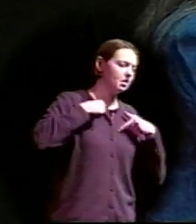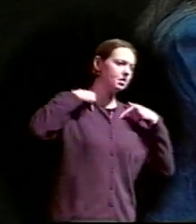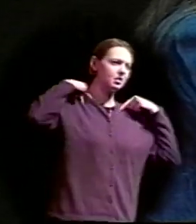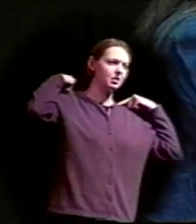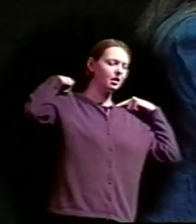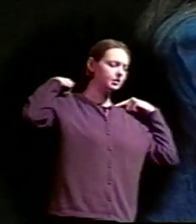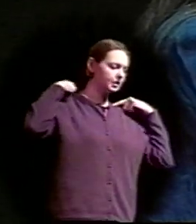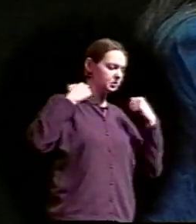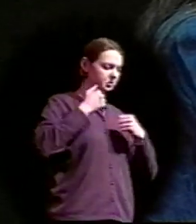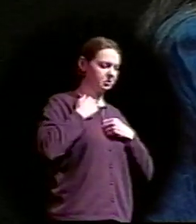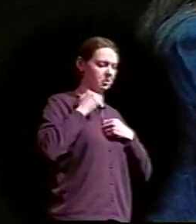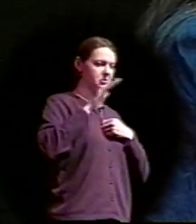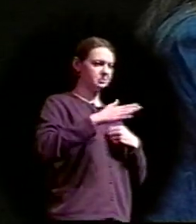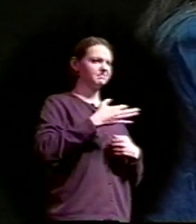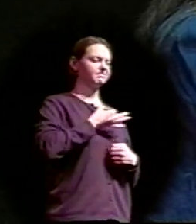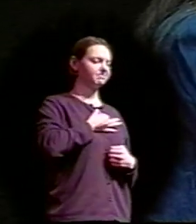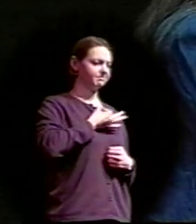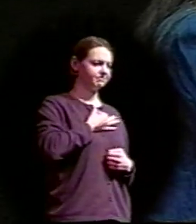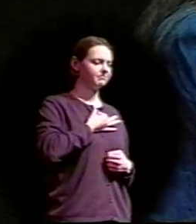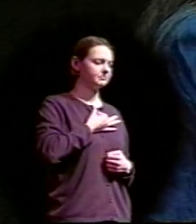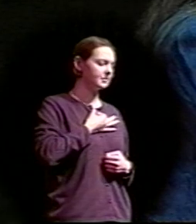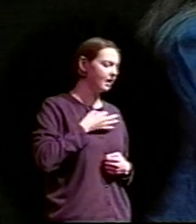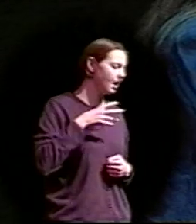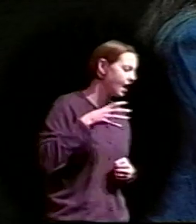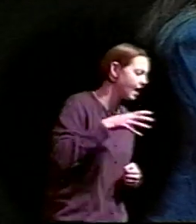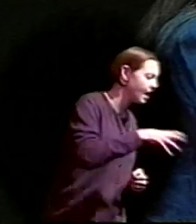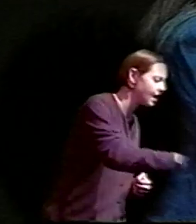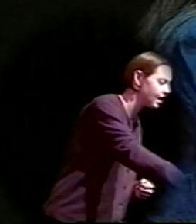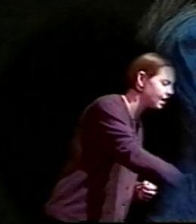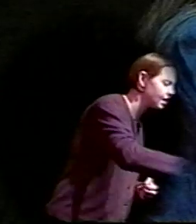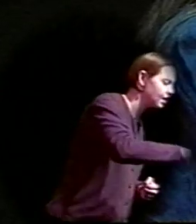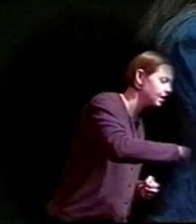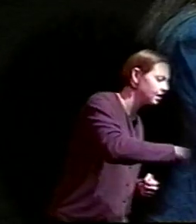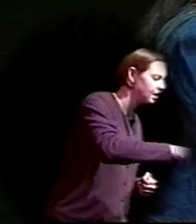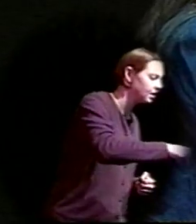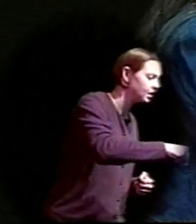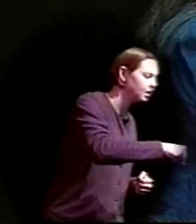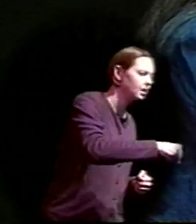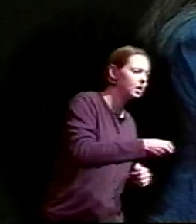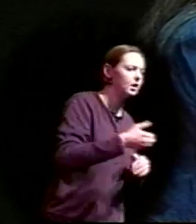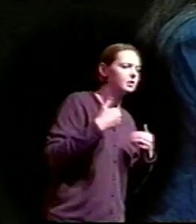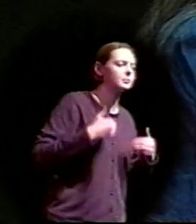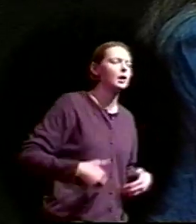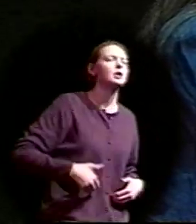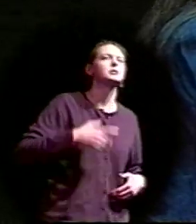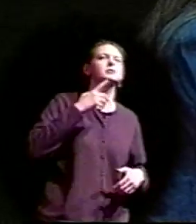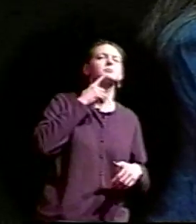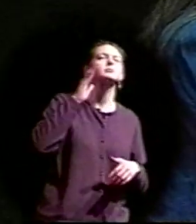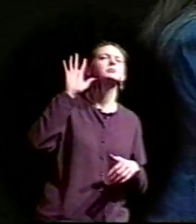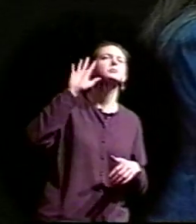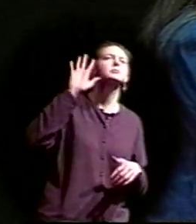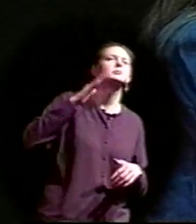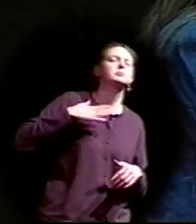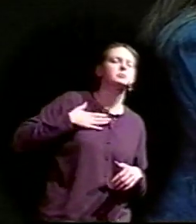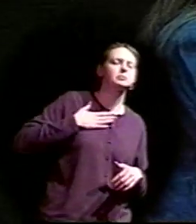soldier's breast, when words of pleading, faintly uttered, sought my purpose to